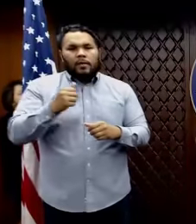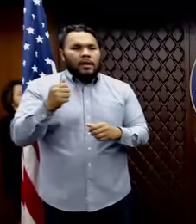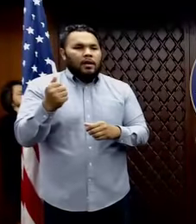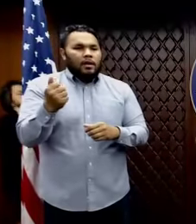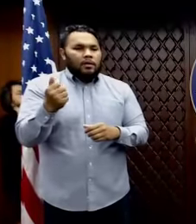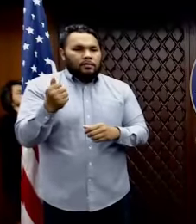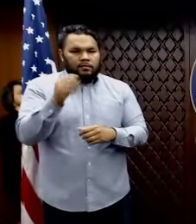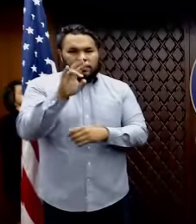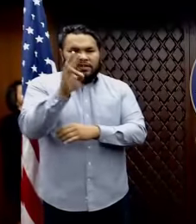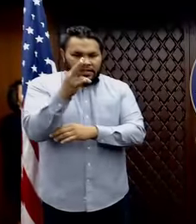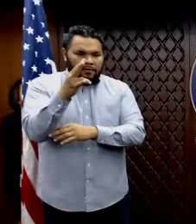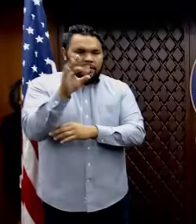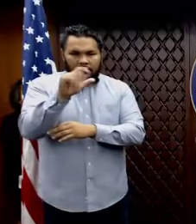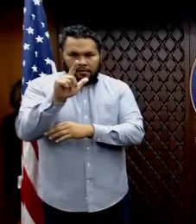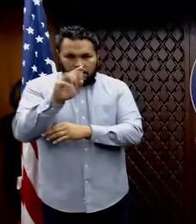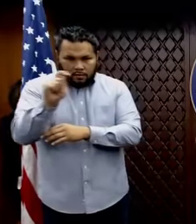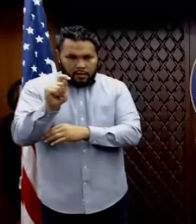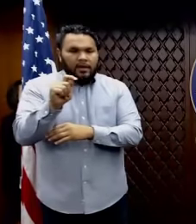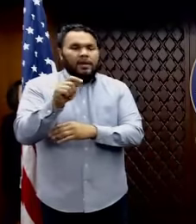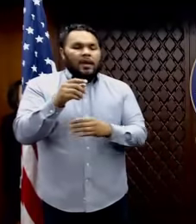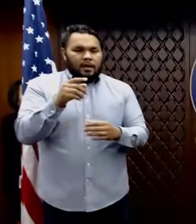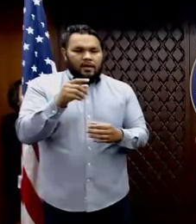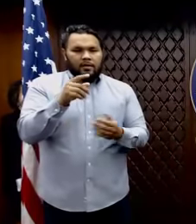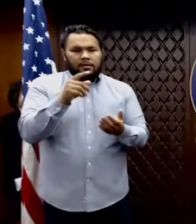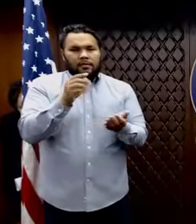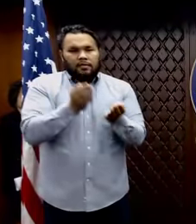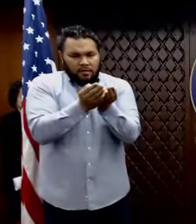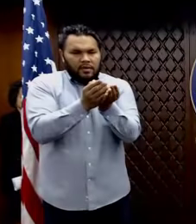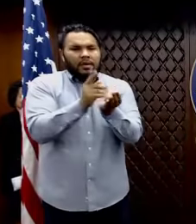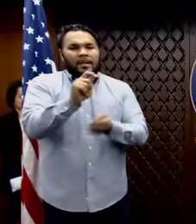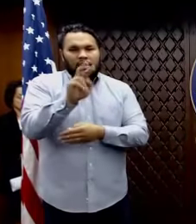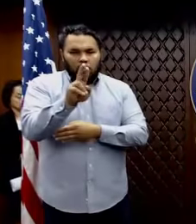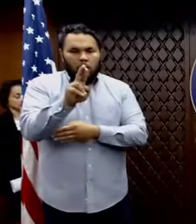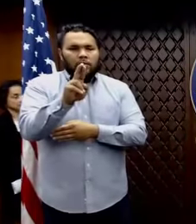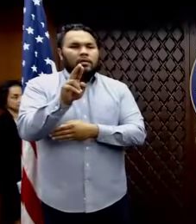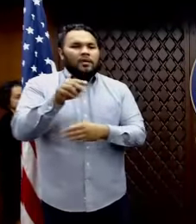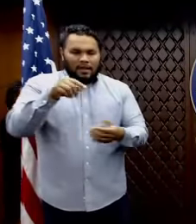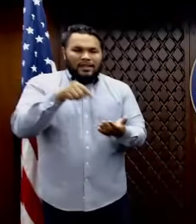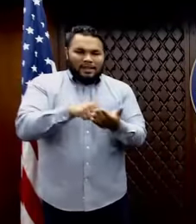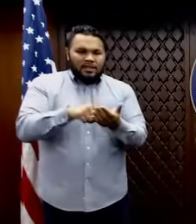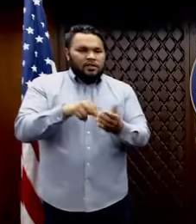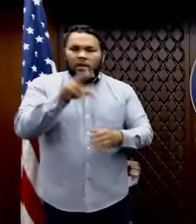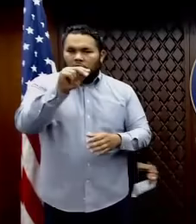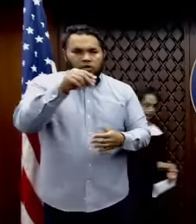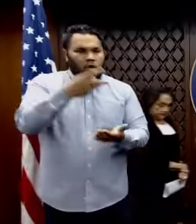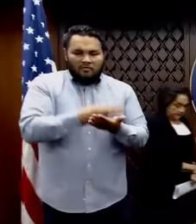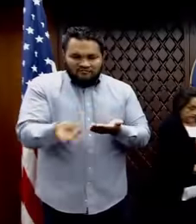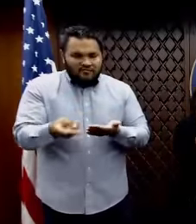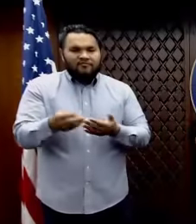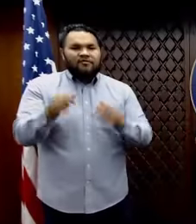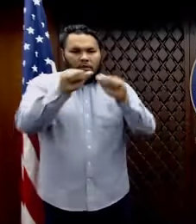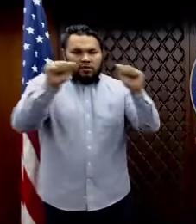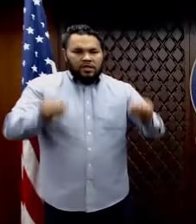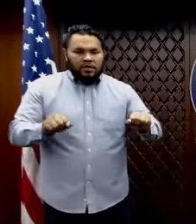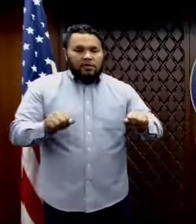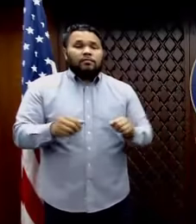7th Fleet and Theodore Roosevelt to make sure that this is a no-fail system. Thank you. you. Steve, have one more question.